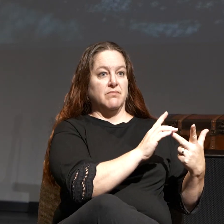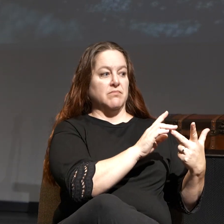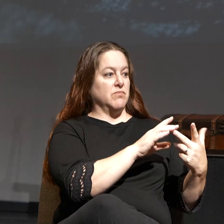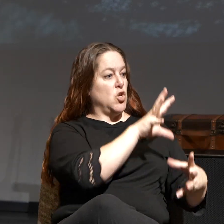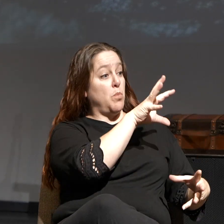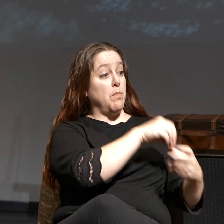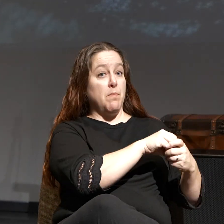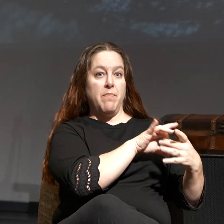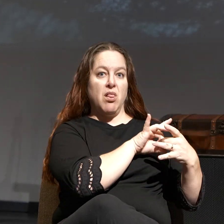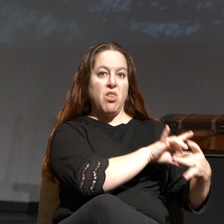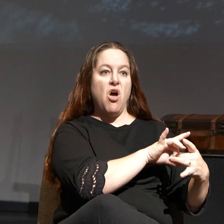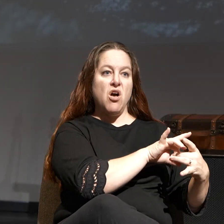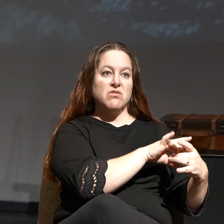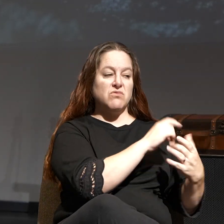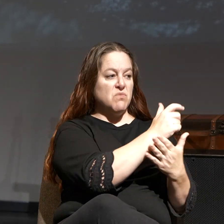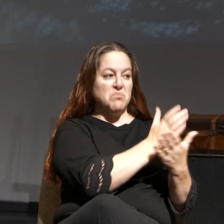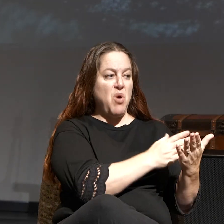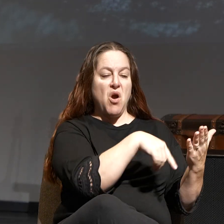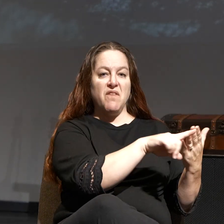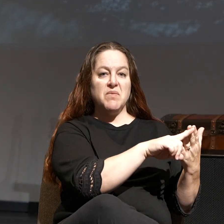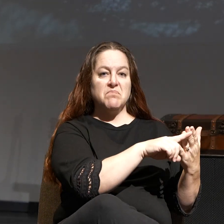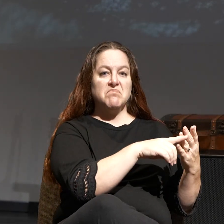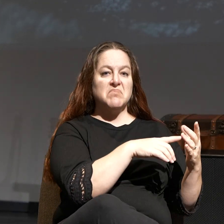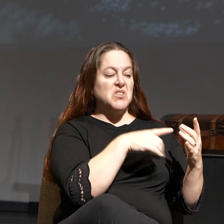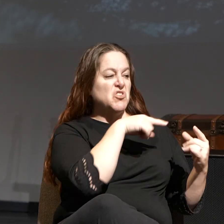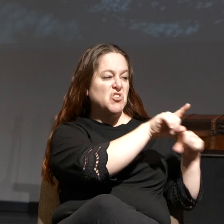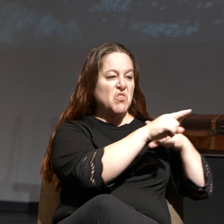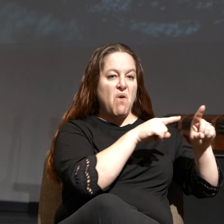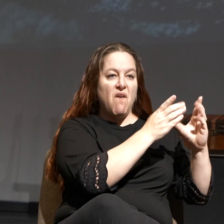You're part of them. You're scoffing just like the rest of them.